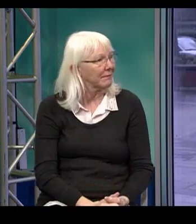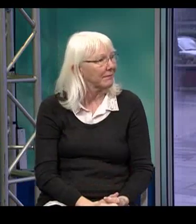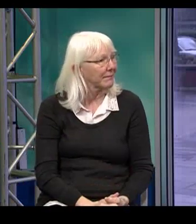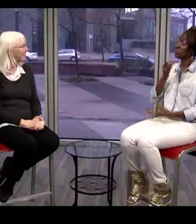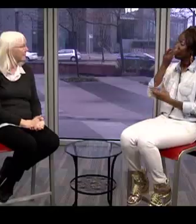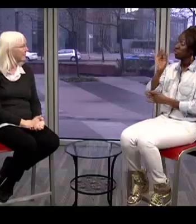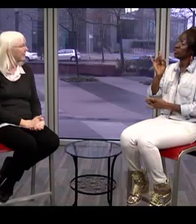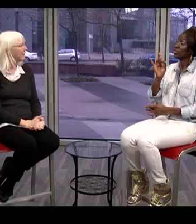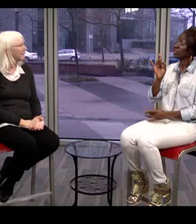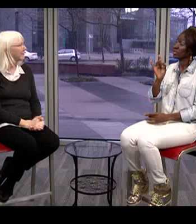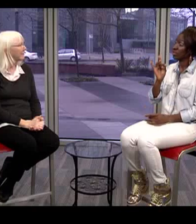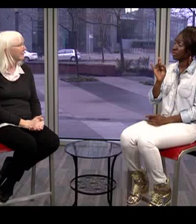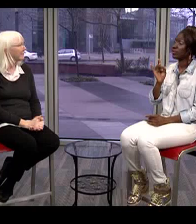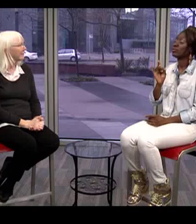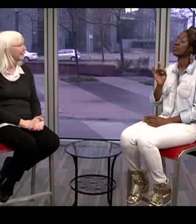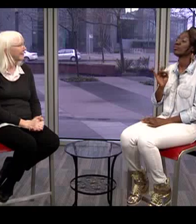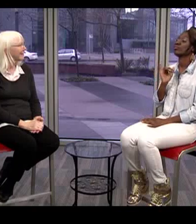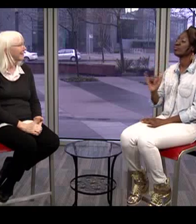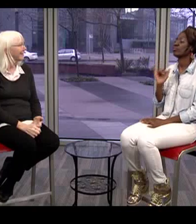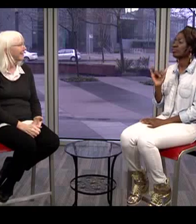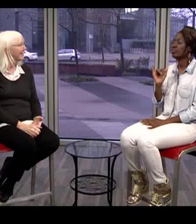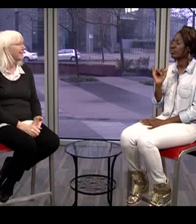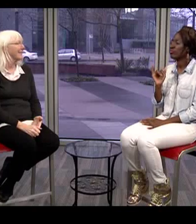provider, we provide an interpreter for that. Okay, very cool.